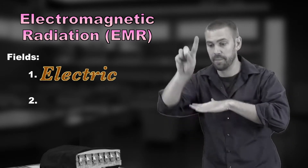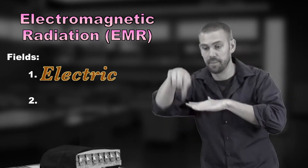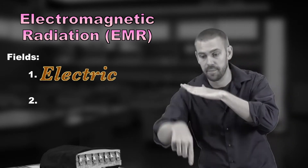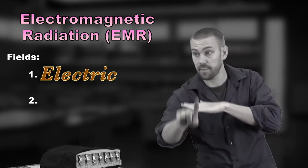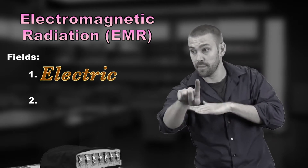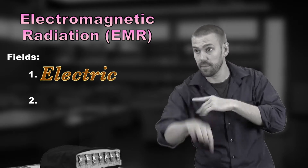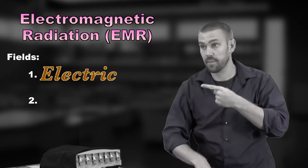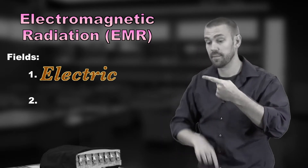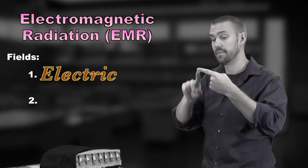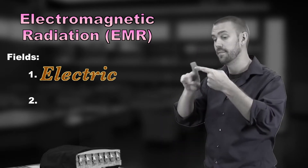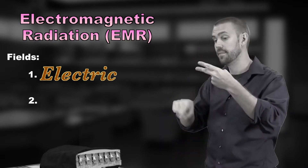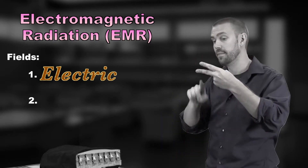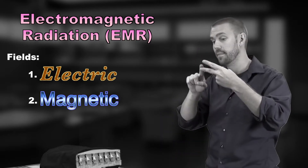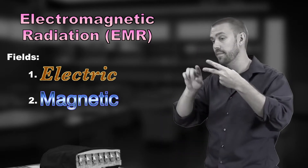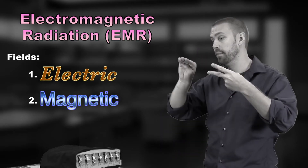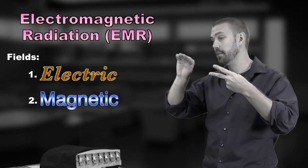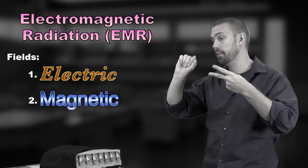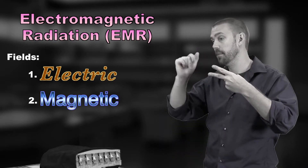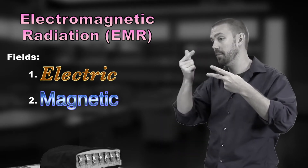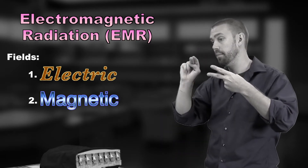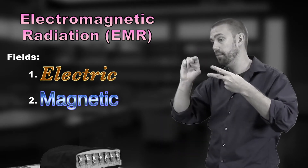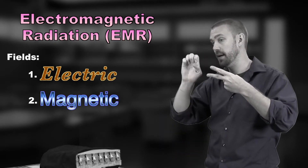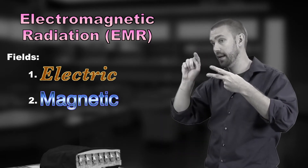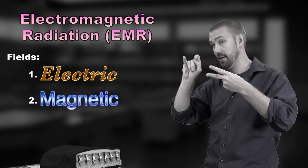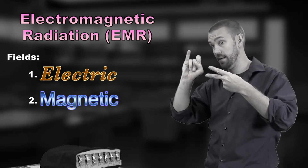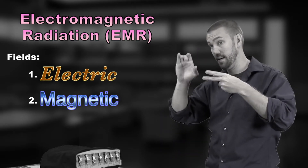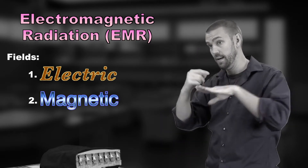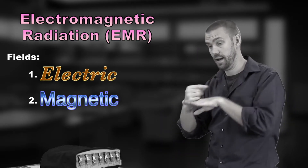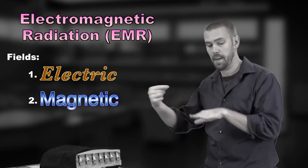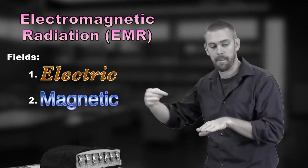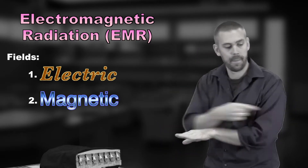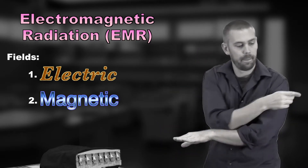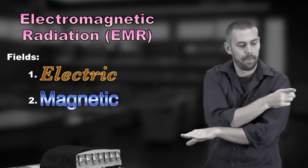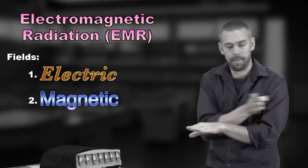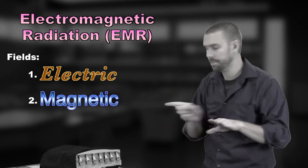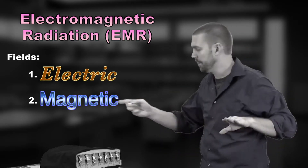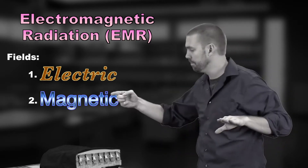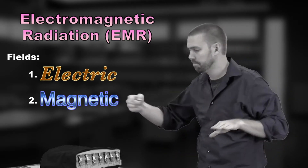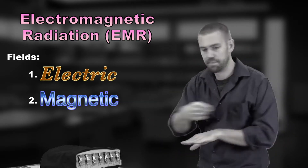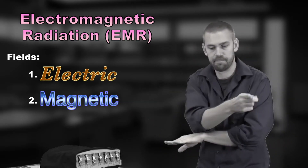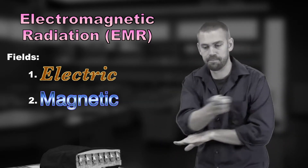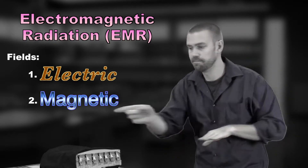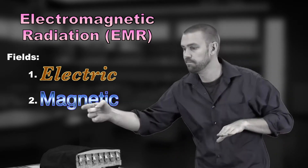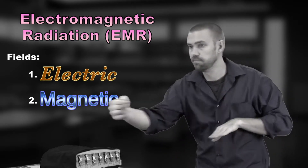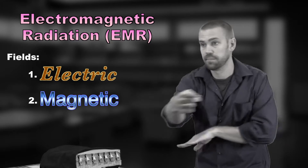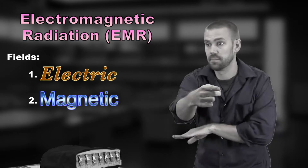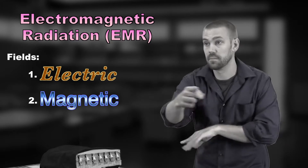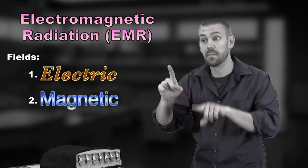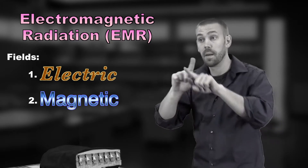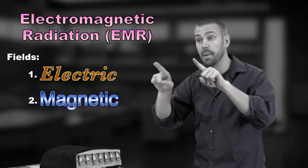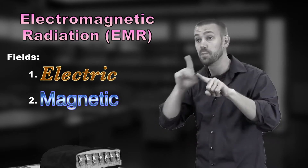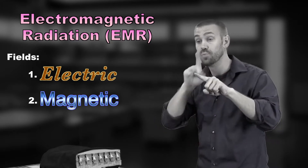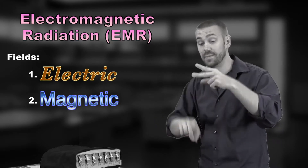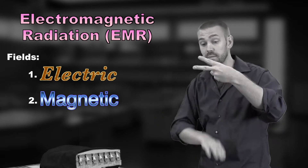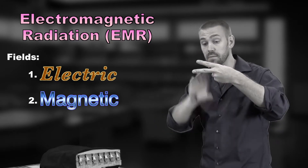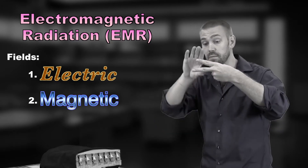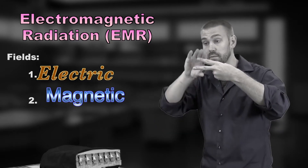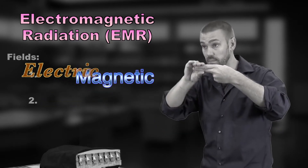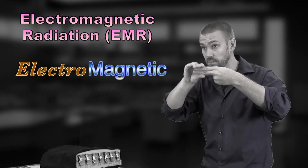which travels in waves. The second is magnetic, which also travels in waves, but perpendicular to the electric